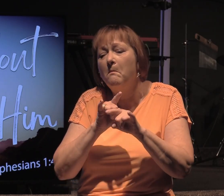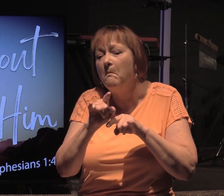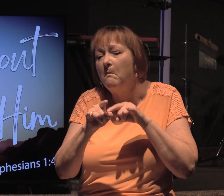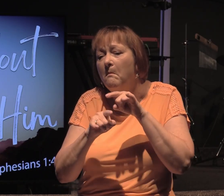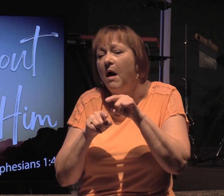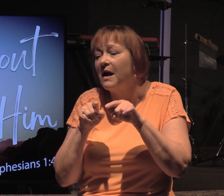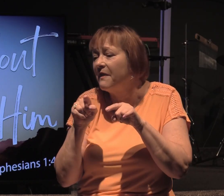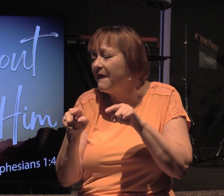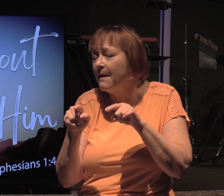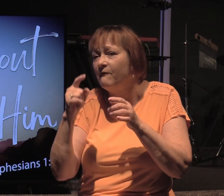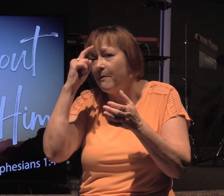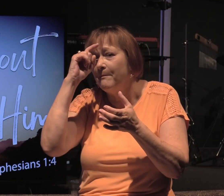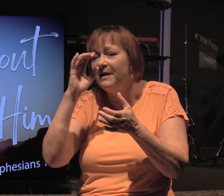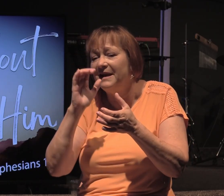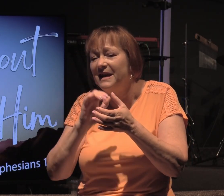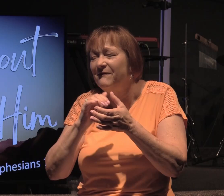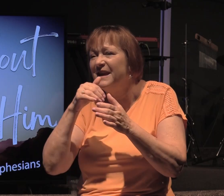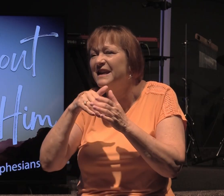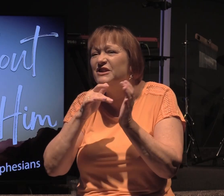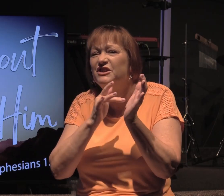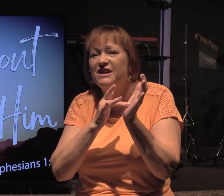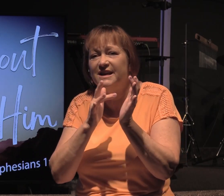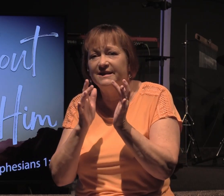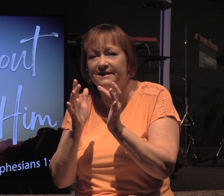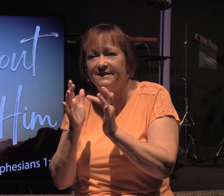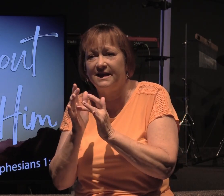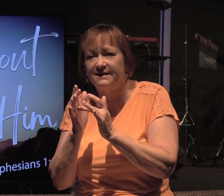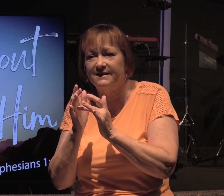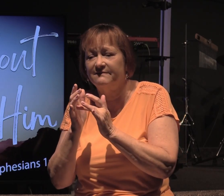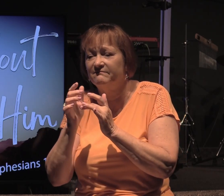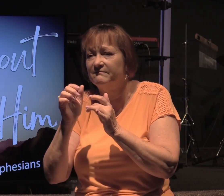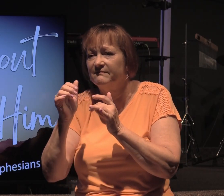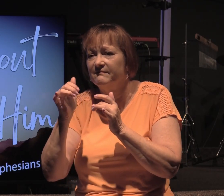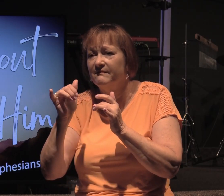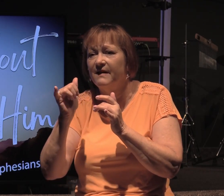believing in Jesus as God.